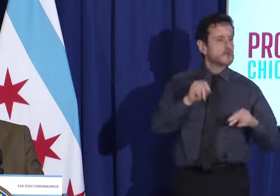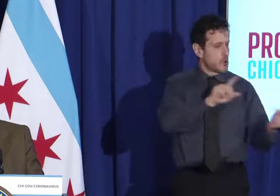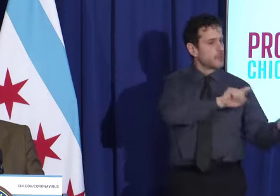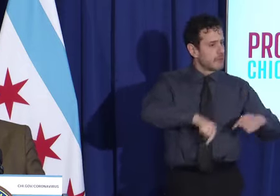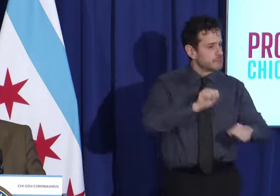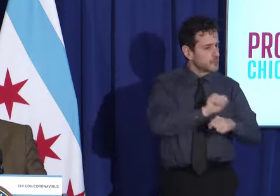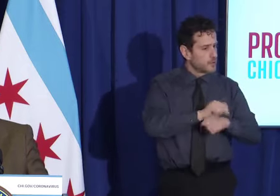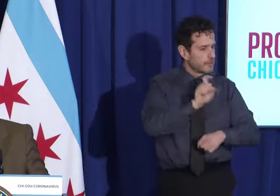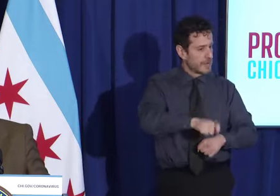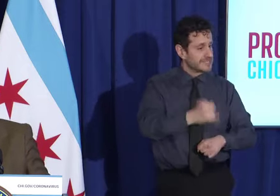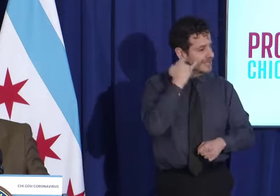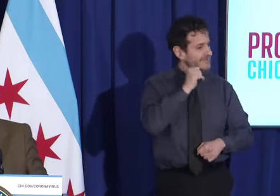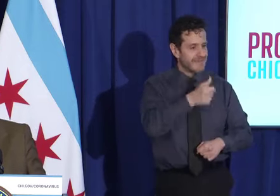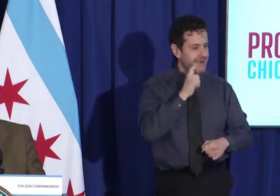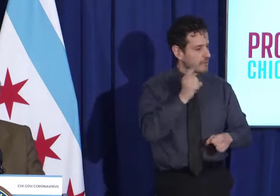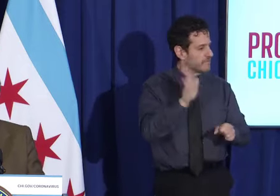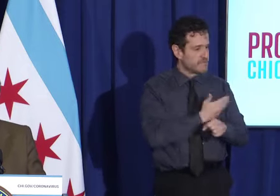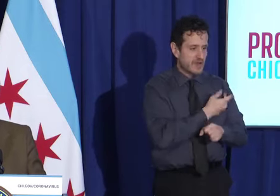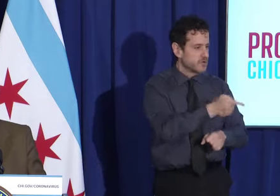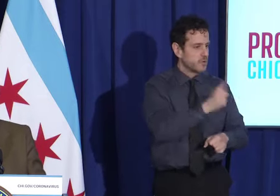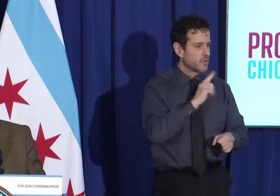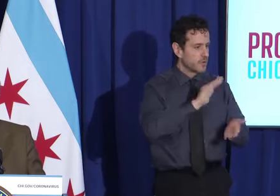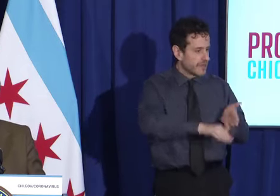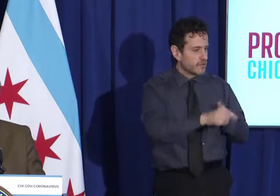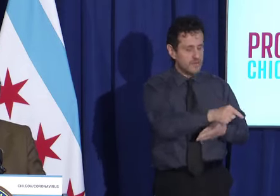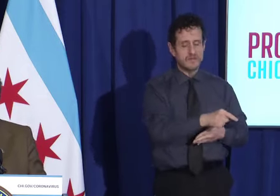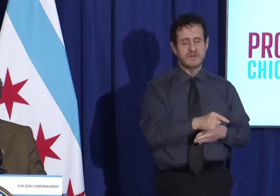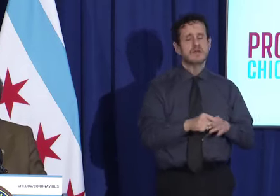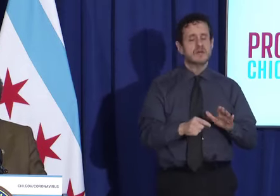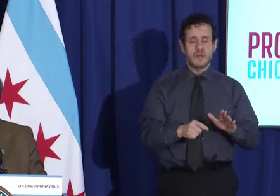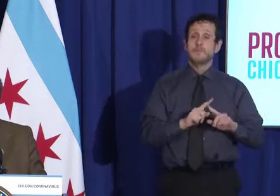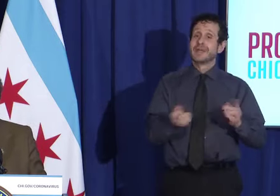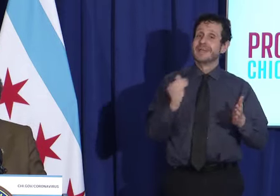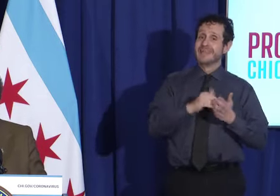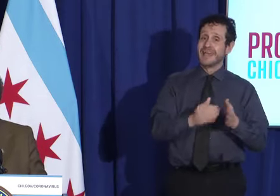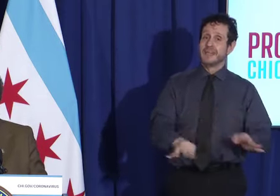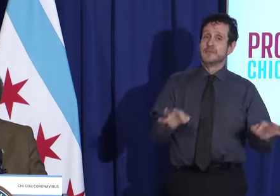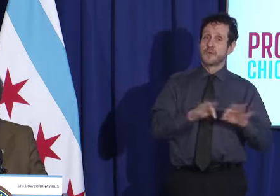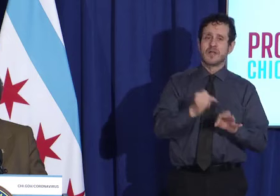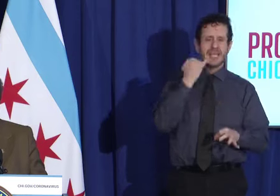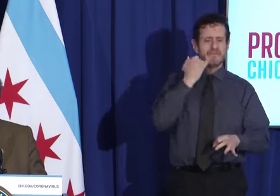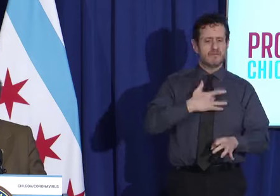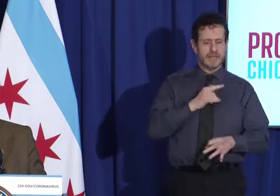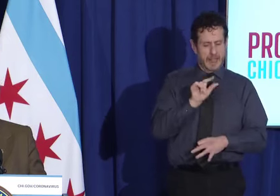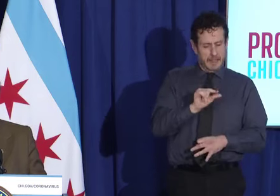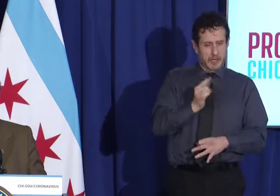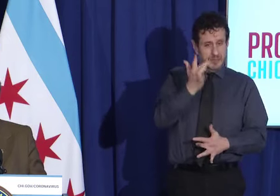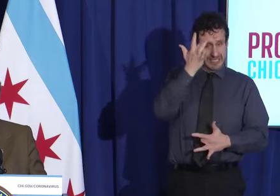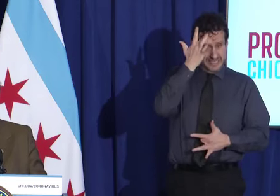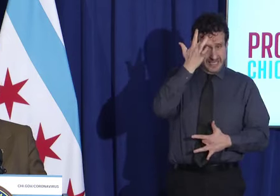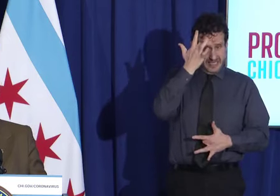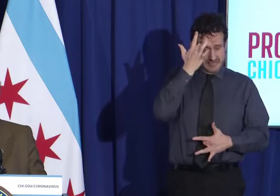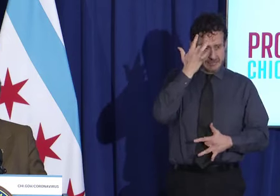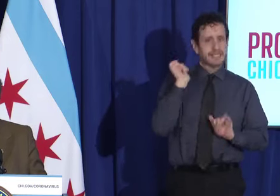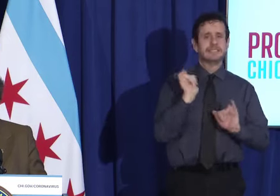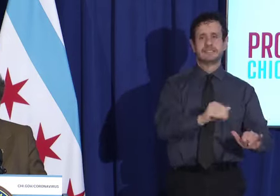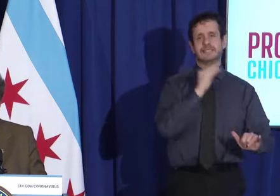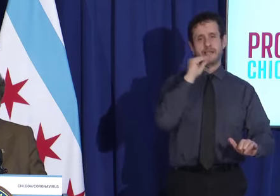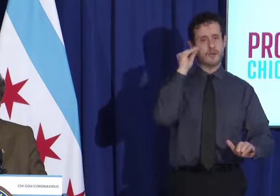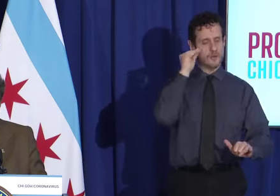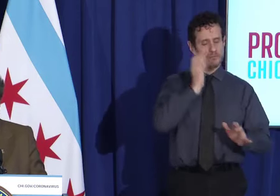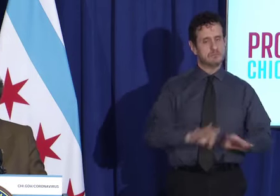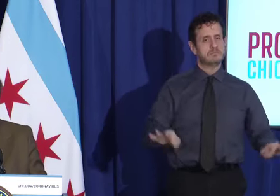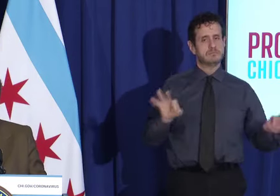one, and I'll quote Dr. Ariety, even if you're feeling a little sick, stay home. That's essential. We've seen